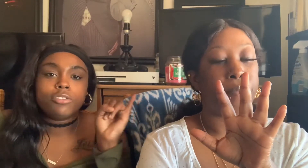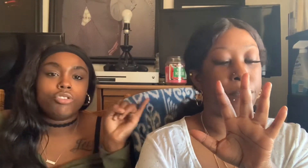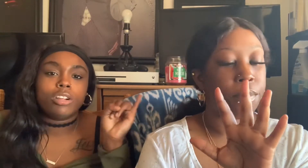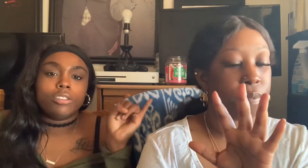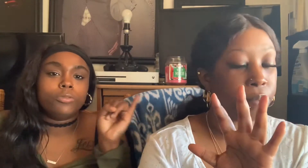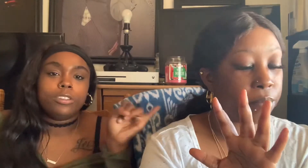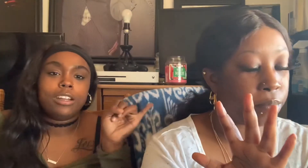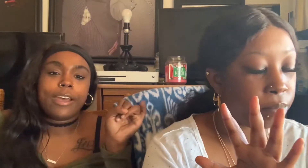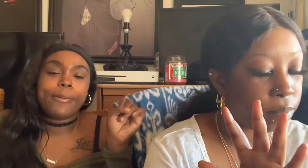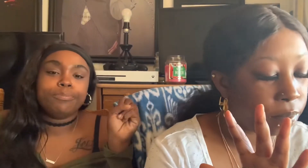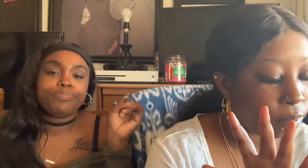drunk.